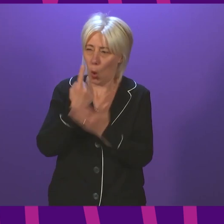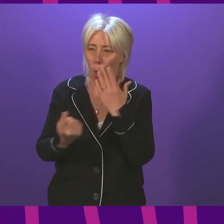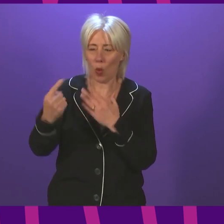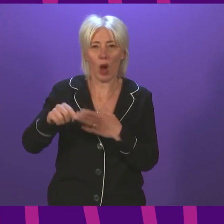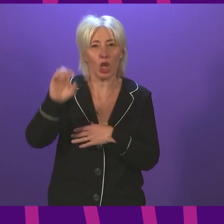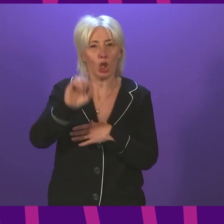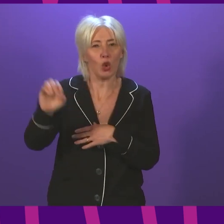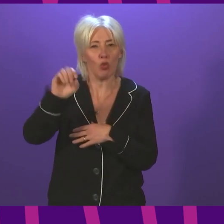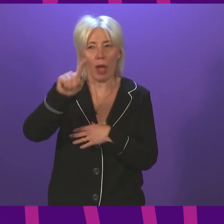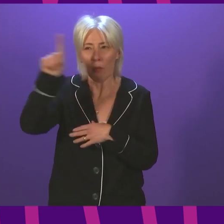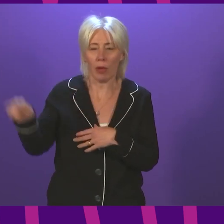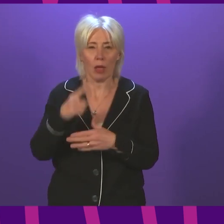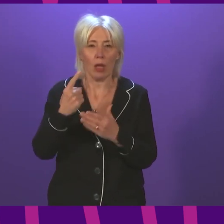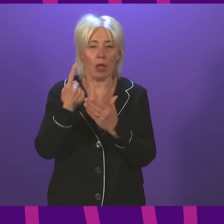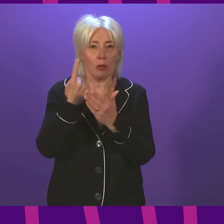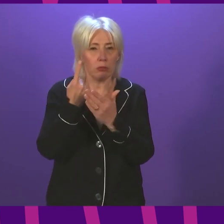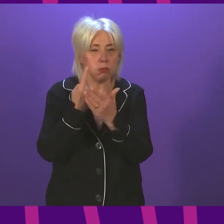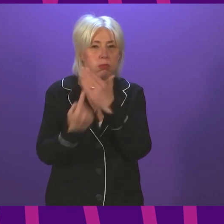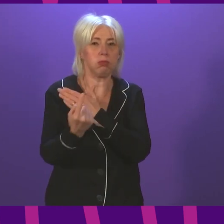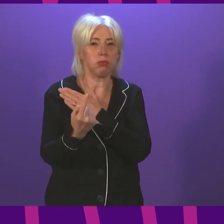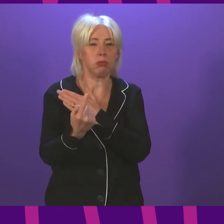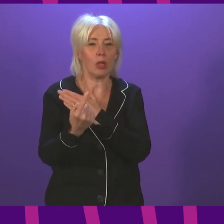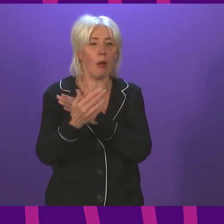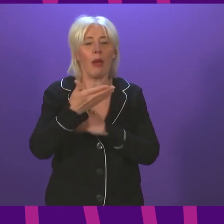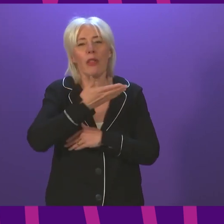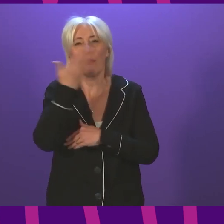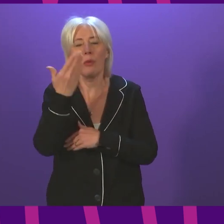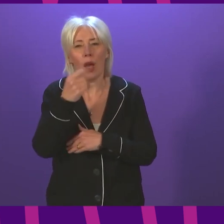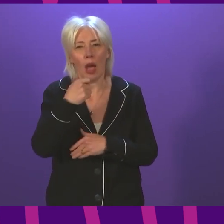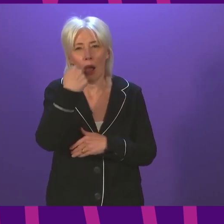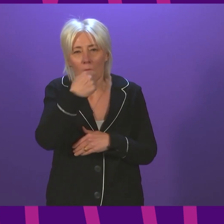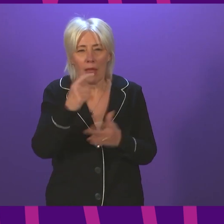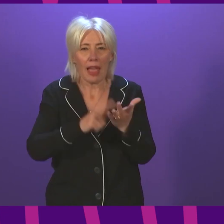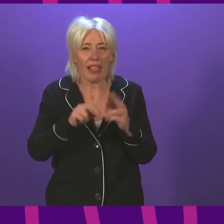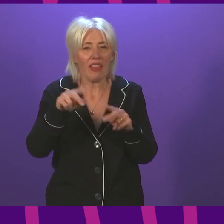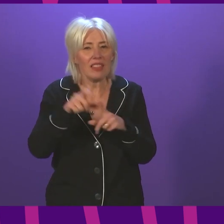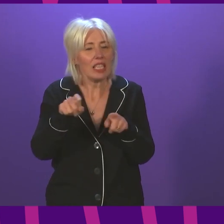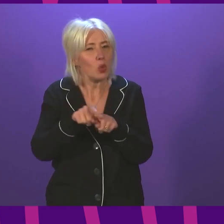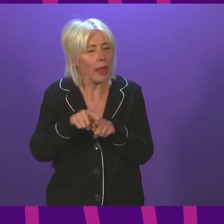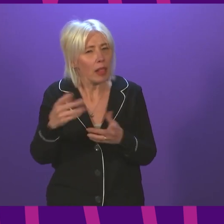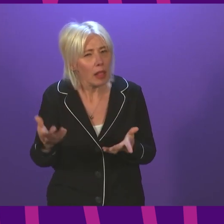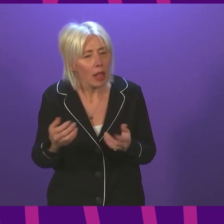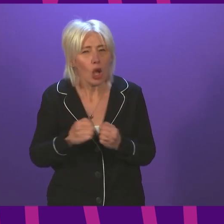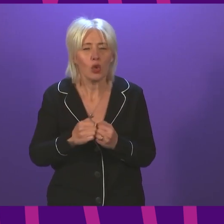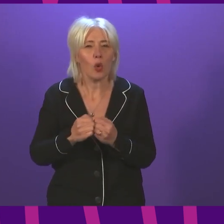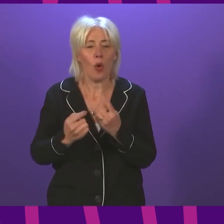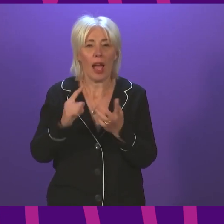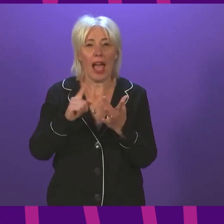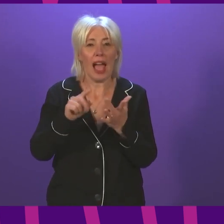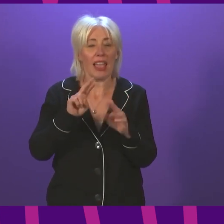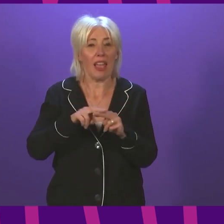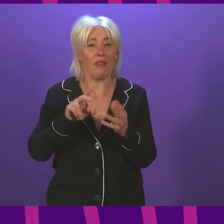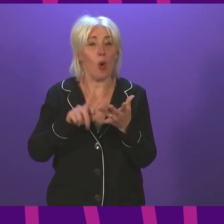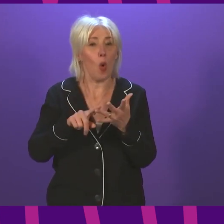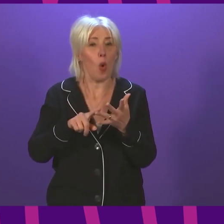Europe to do so in isolation without the alternative of a lateral flu test verification. Presiding Officer, the Information Commissioner said last week